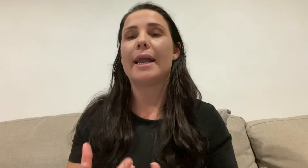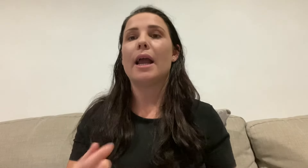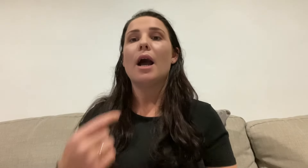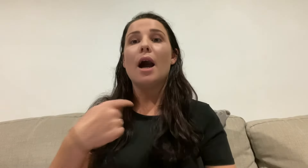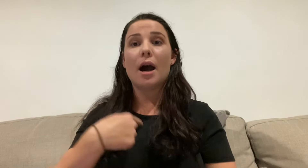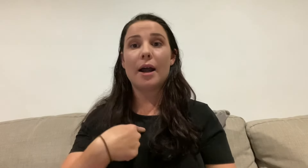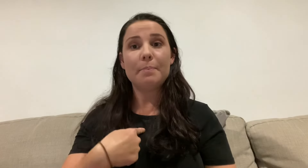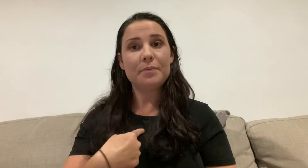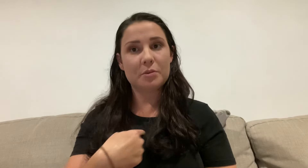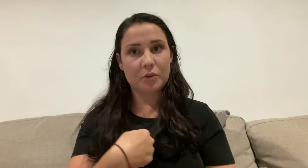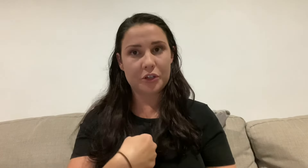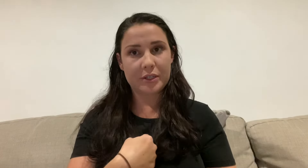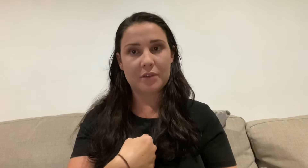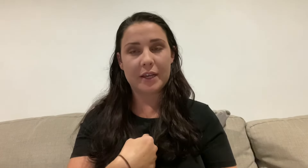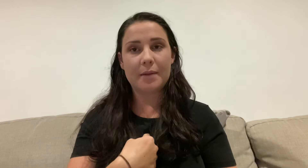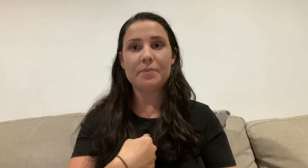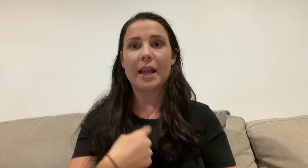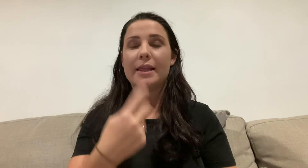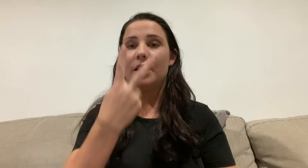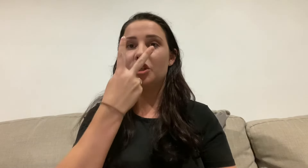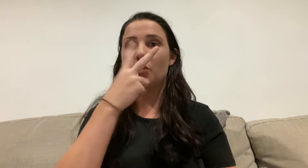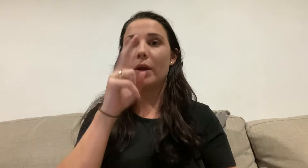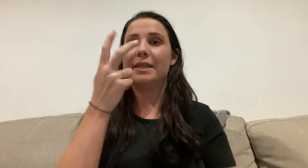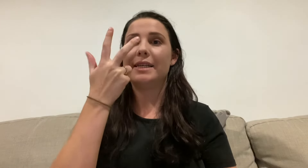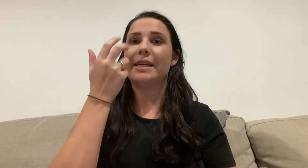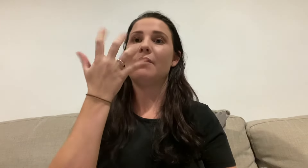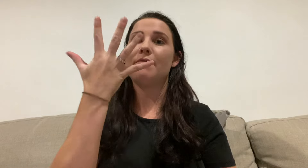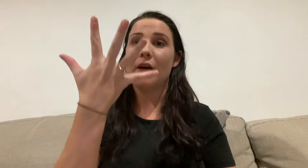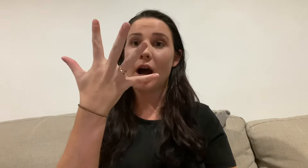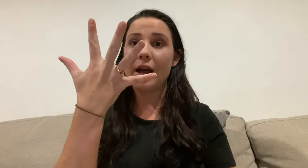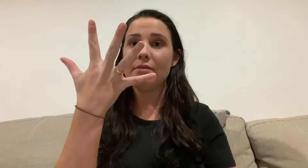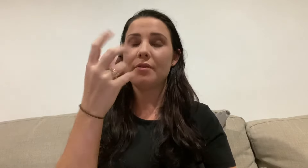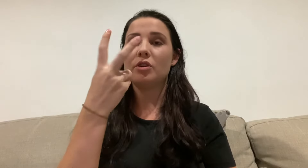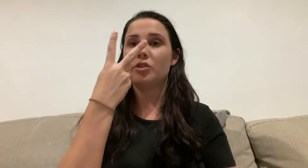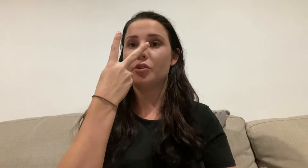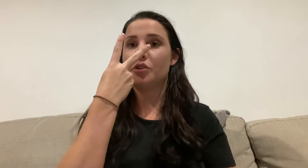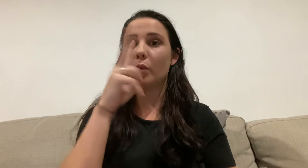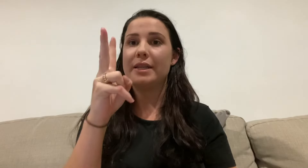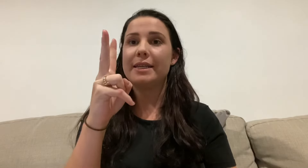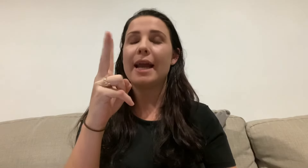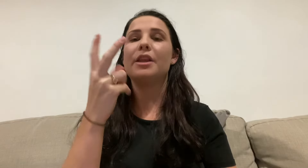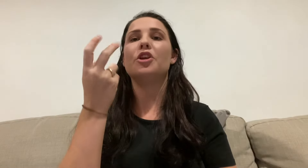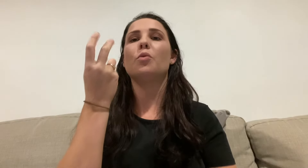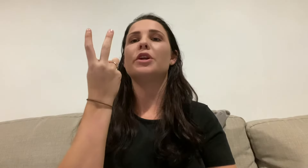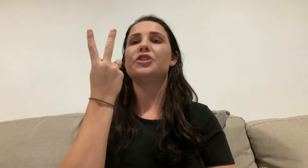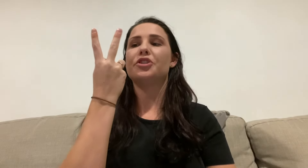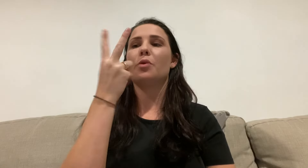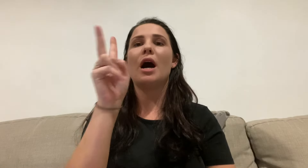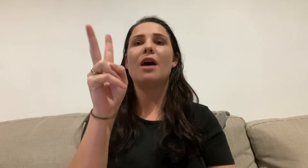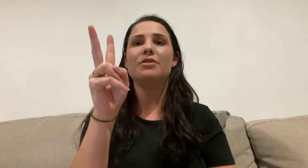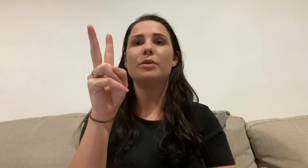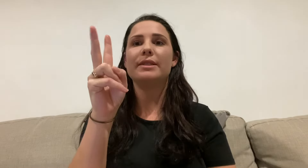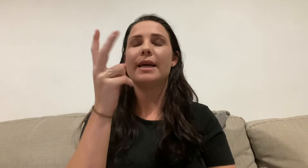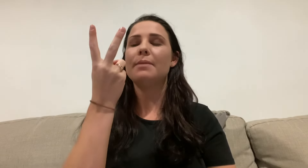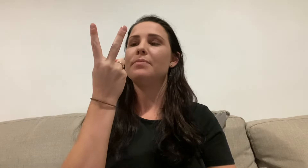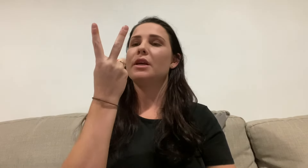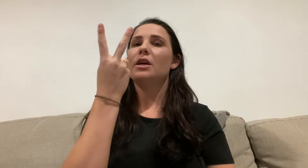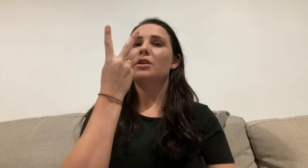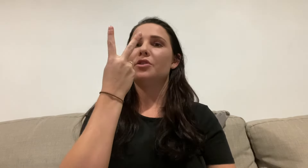I'm point yourself again, and then 25, so 20, and then you want to just do a half twist there. So